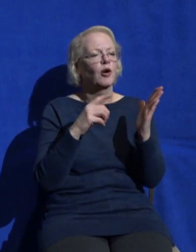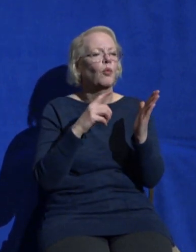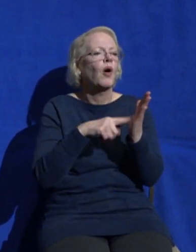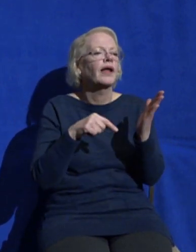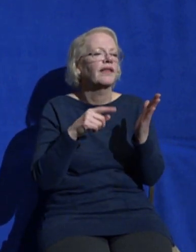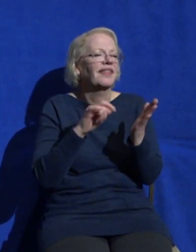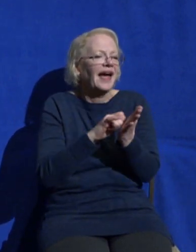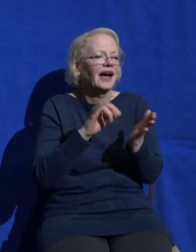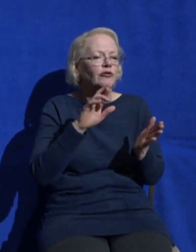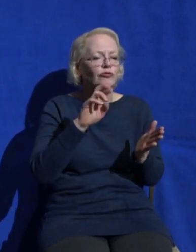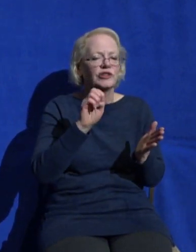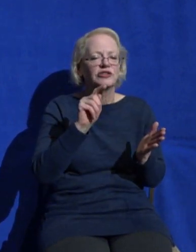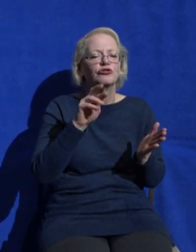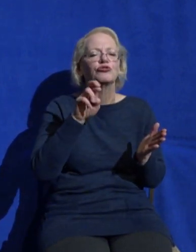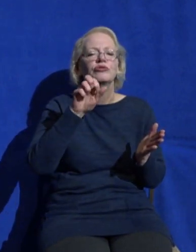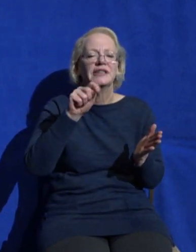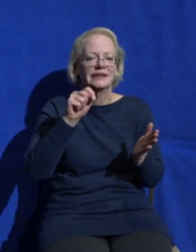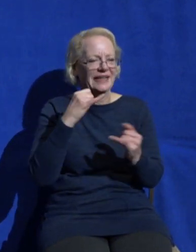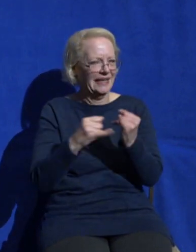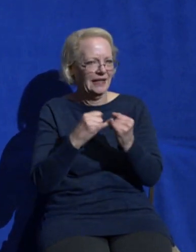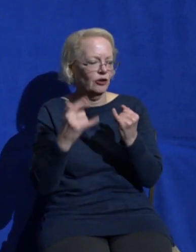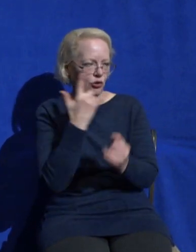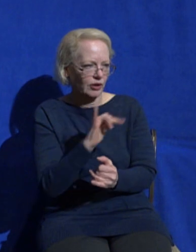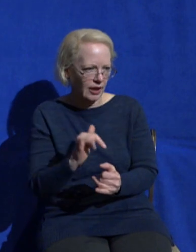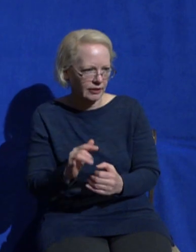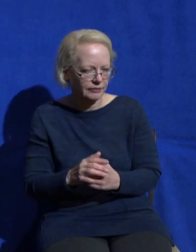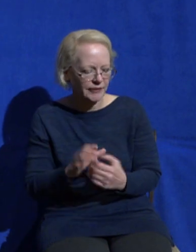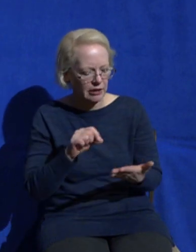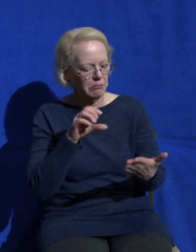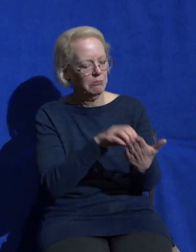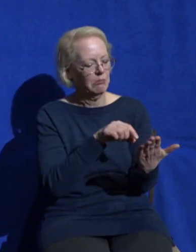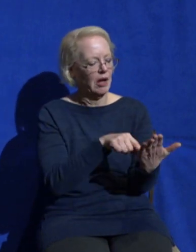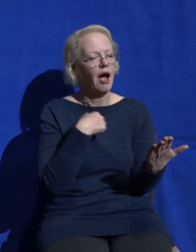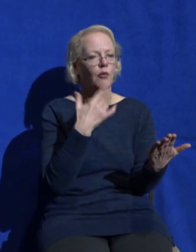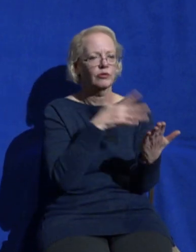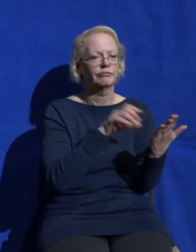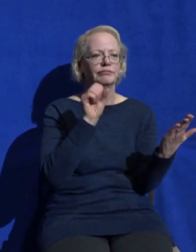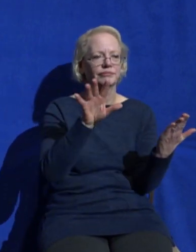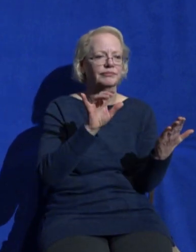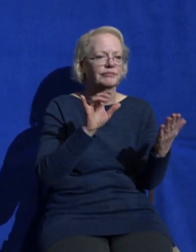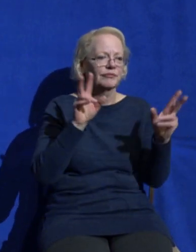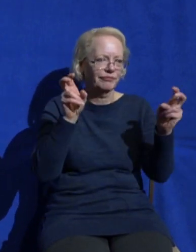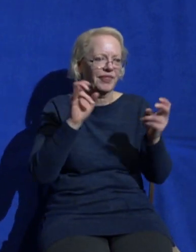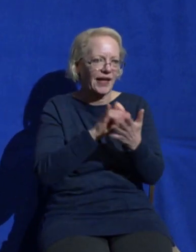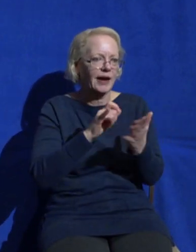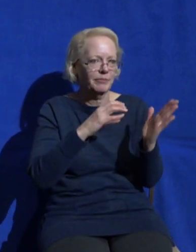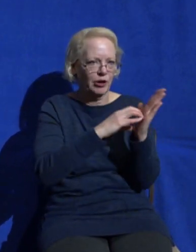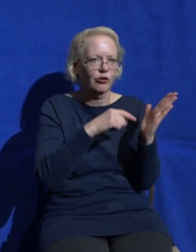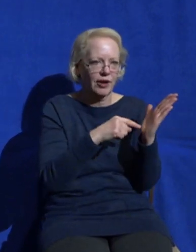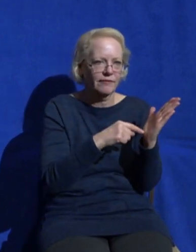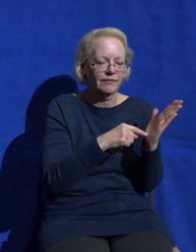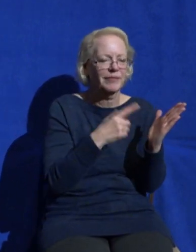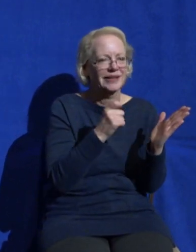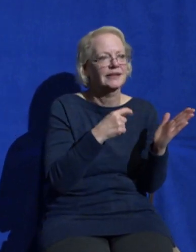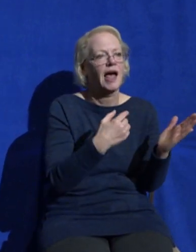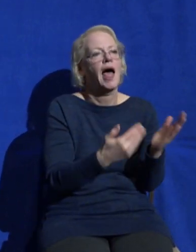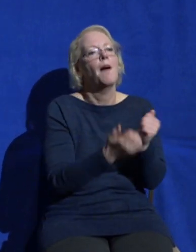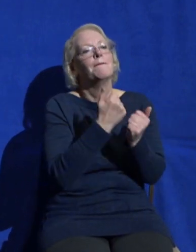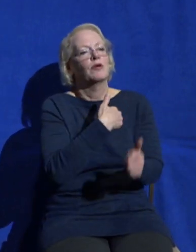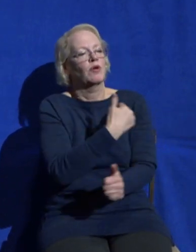and I just want to read this over you and so as I read this whether you're here or wherever you're watching from I want to invite you to just close your eyes